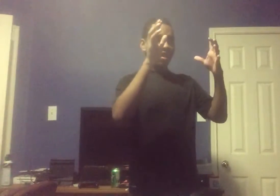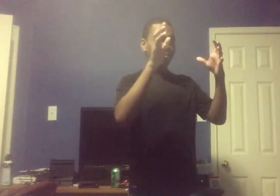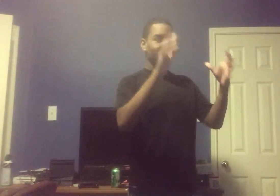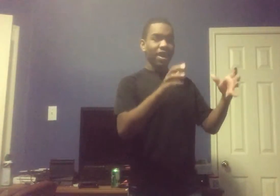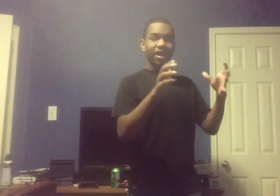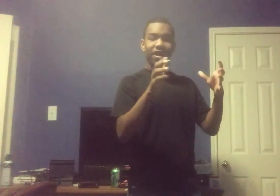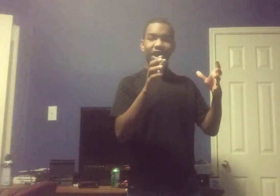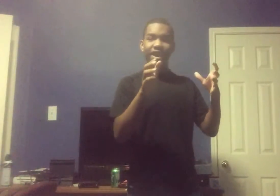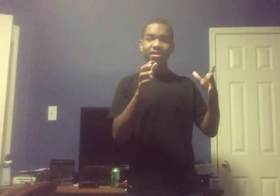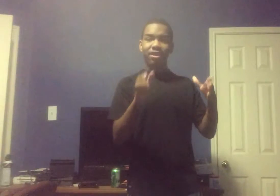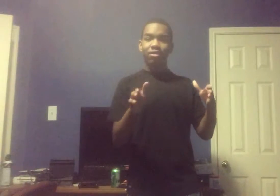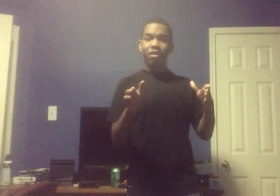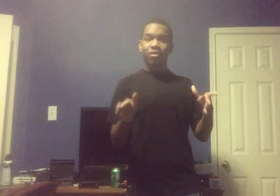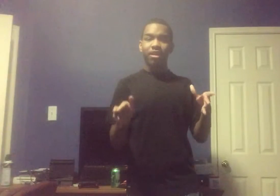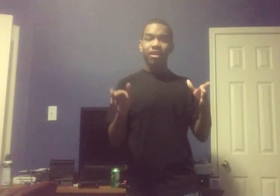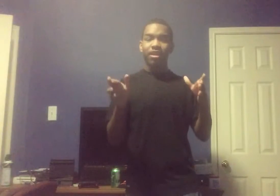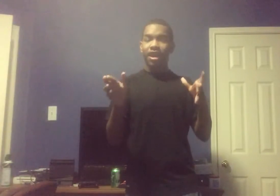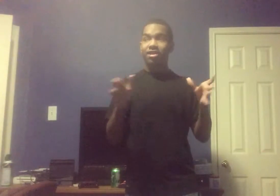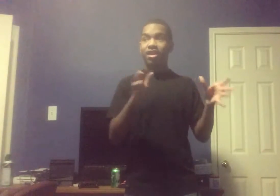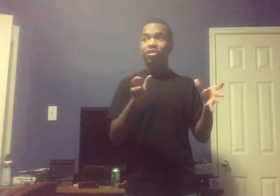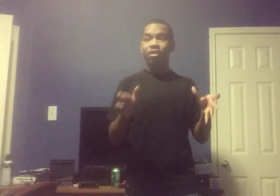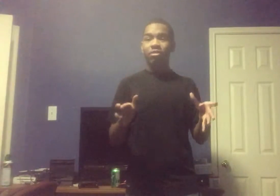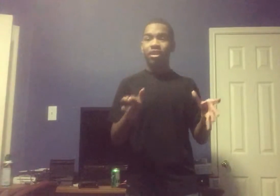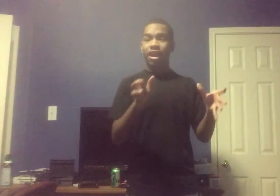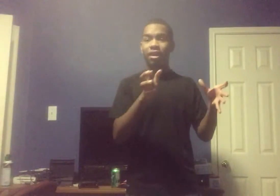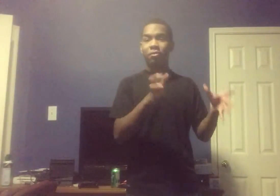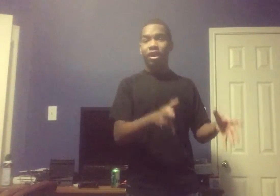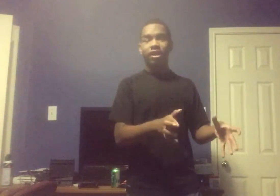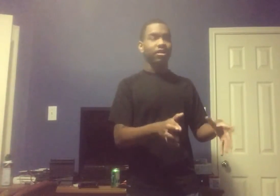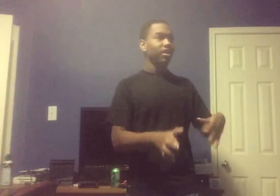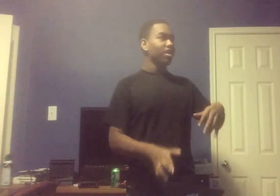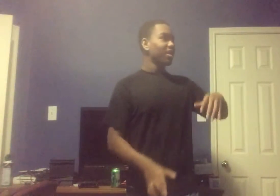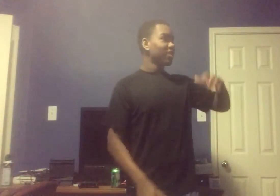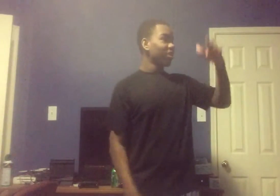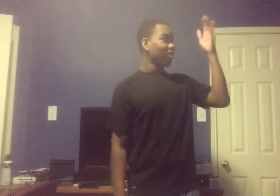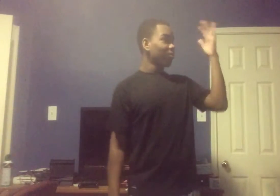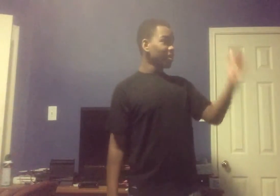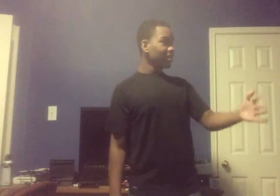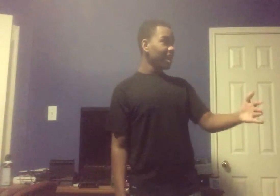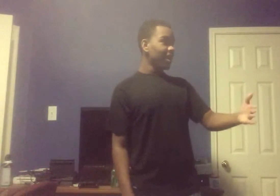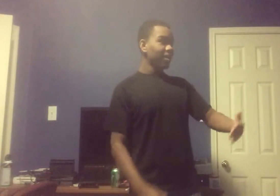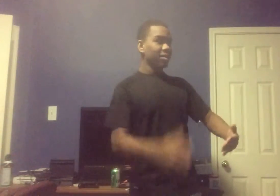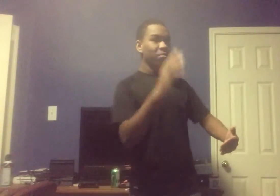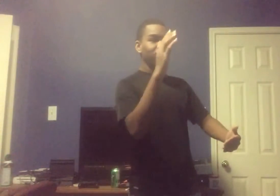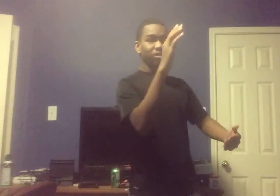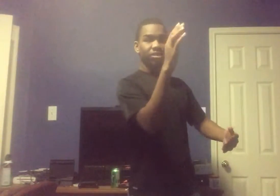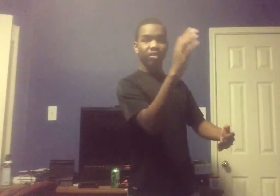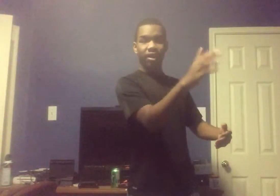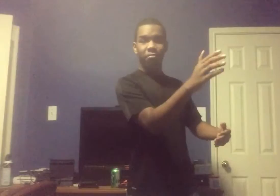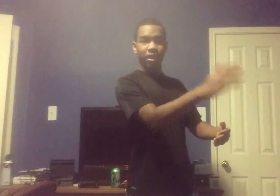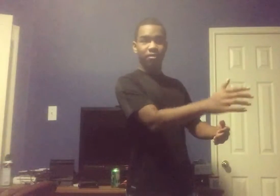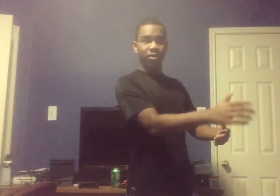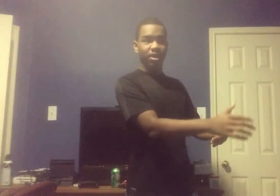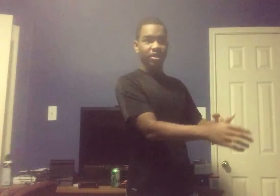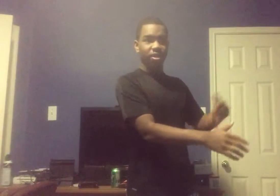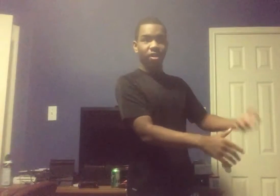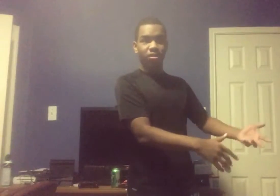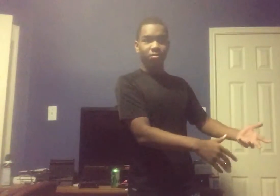Mike Has interrupting Has interrupted A wedding So on one side You got the monsters Like best friends That are also